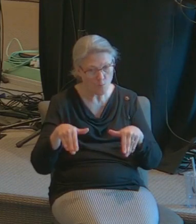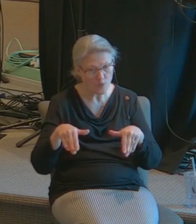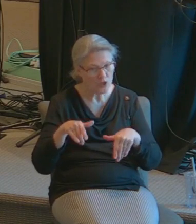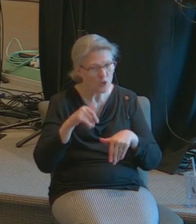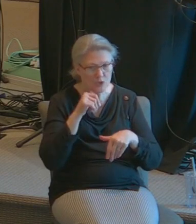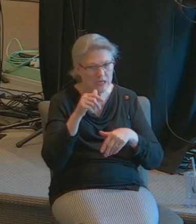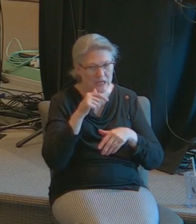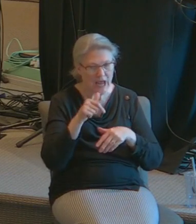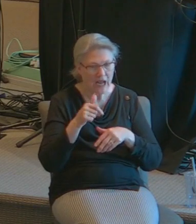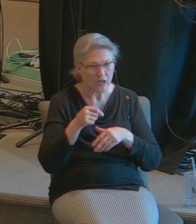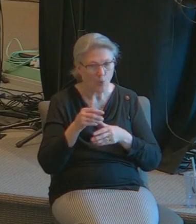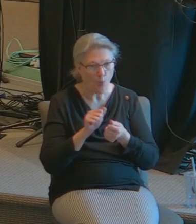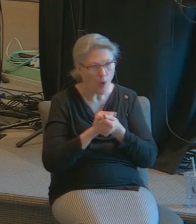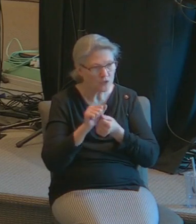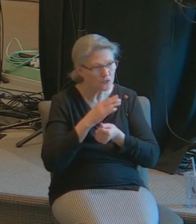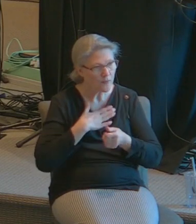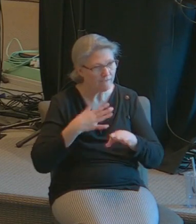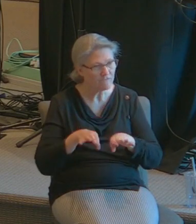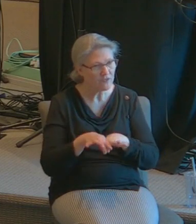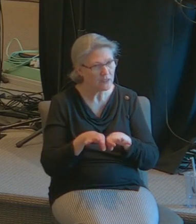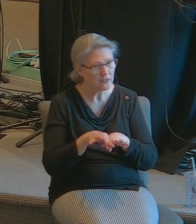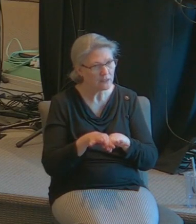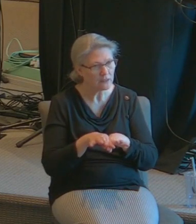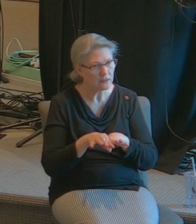not give me a basin to wash my feet